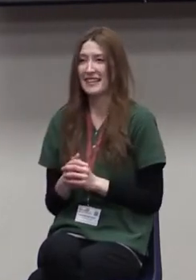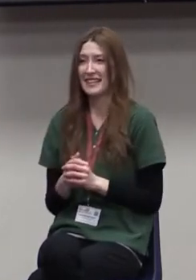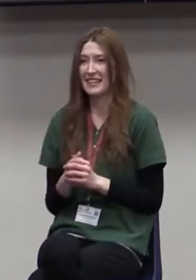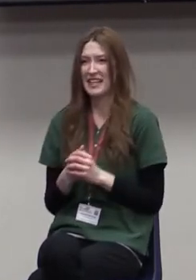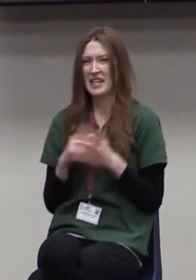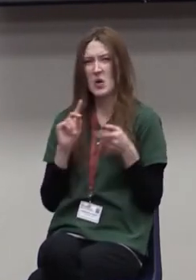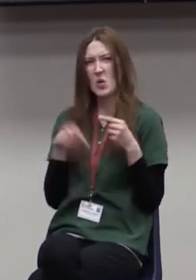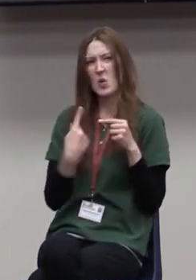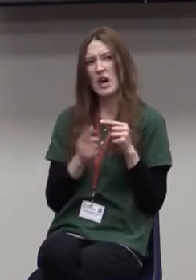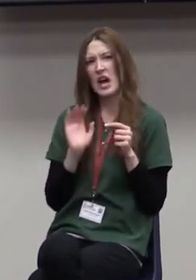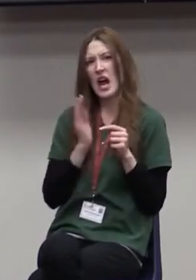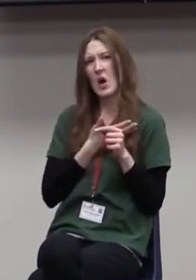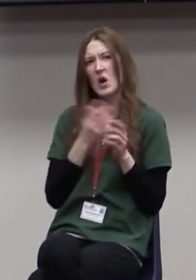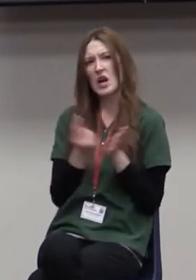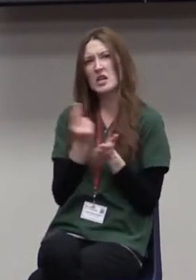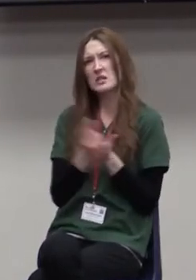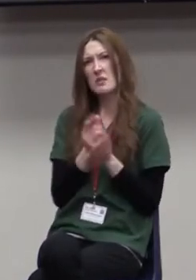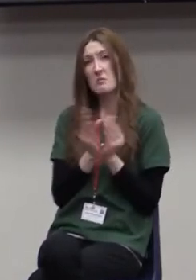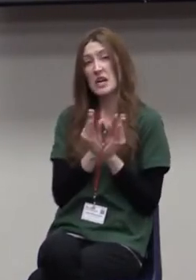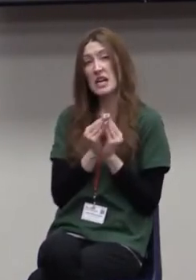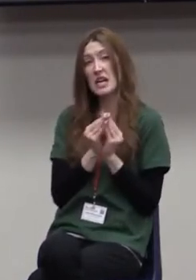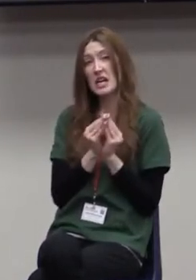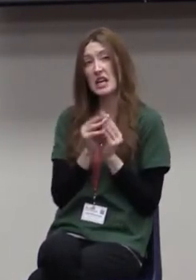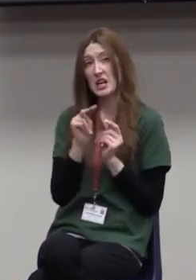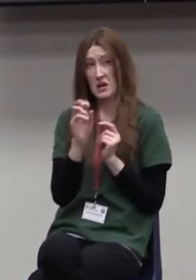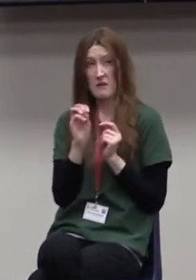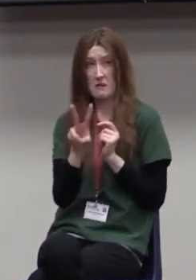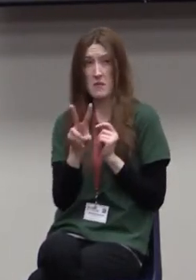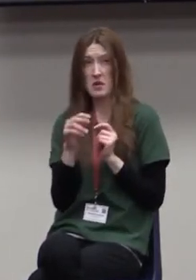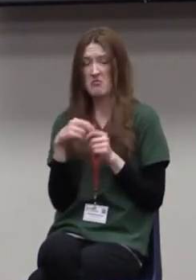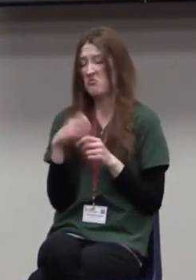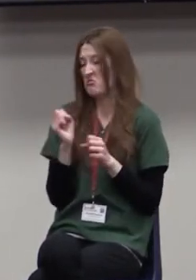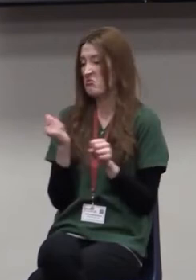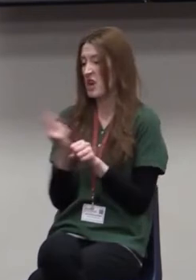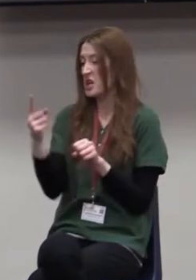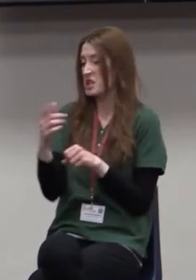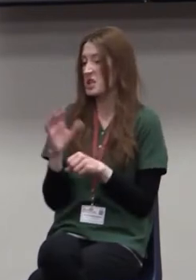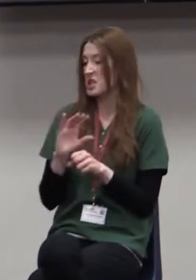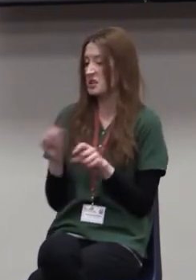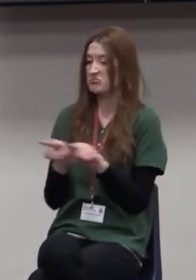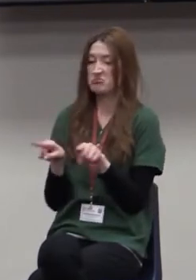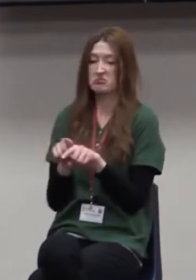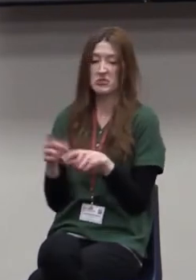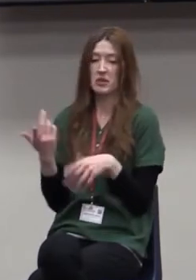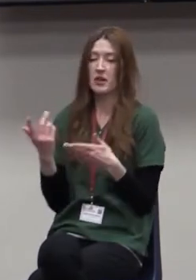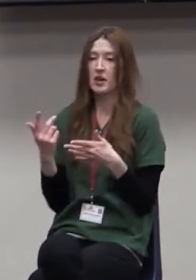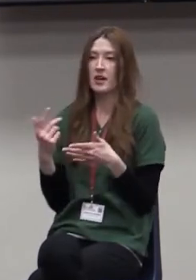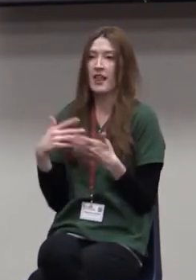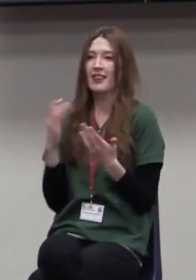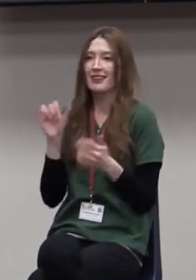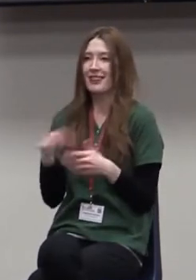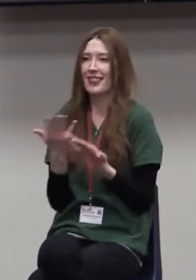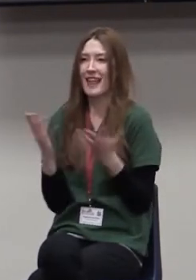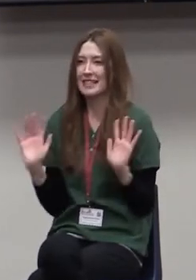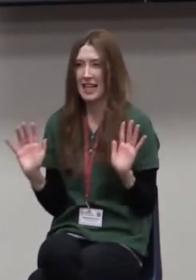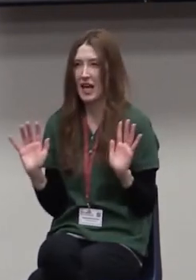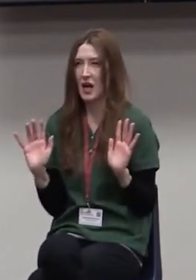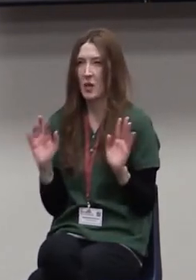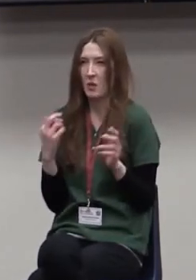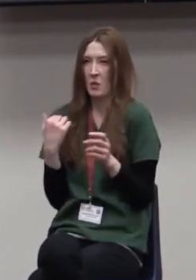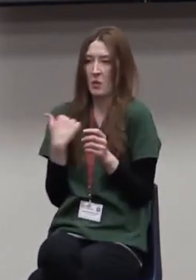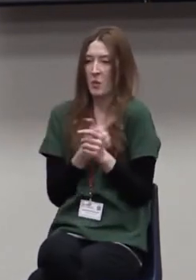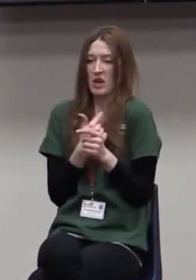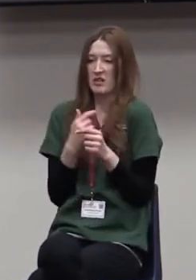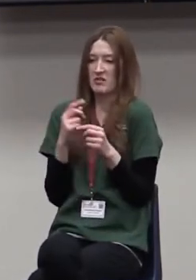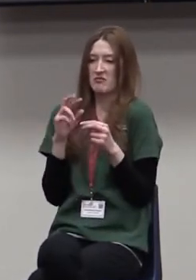When did we have our gospel meeting? Oh, November. Okay, let's plan. That's our planning. We're recycling everything that we've done in the past exactly